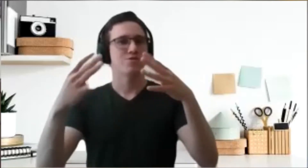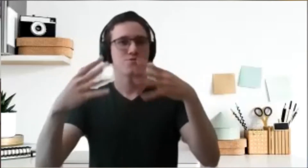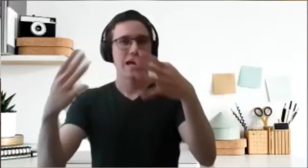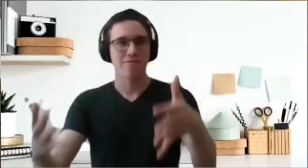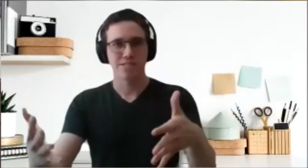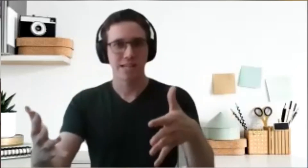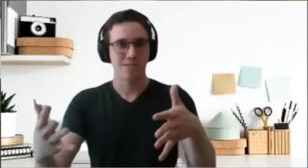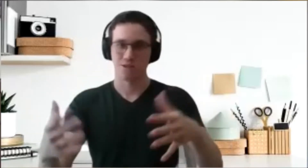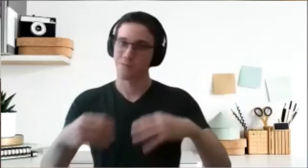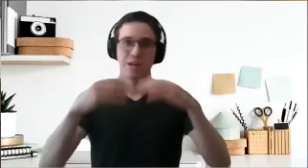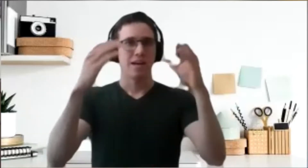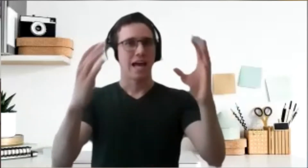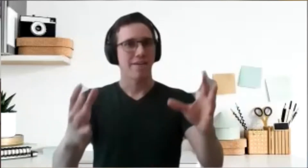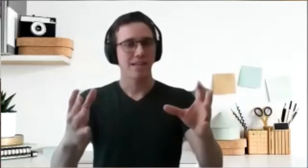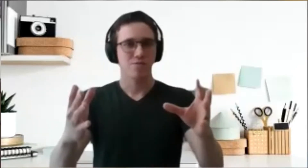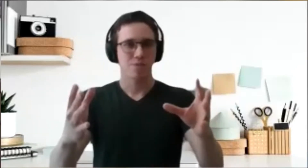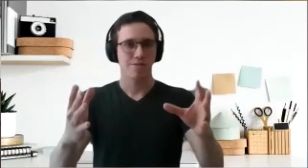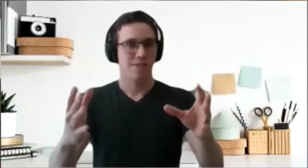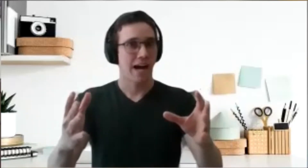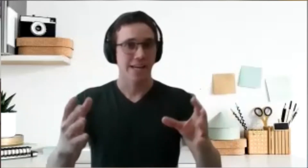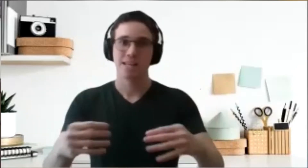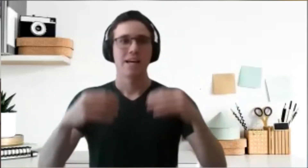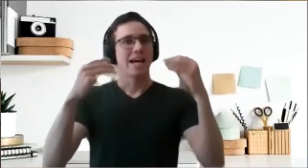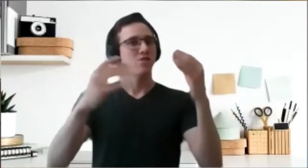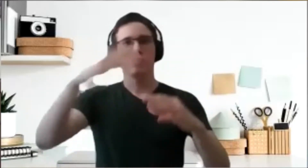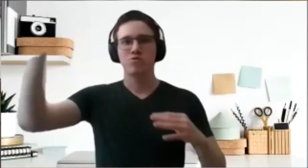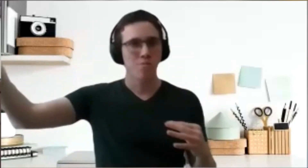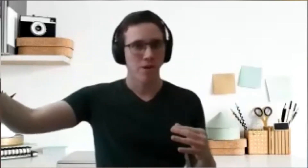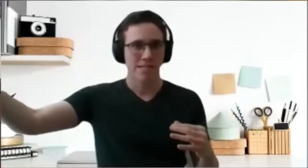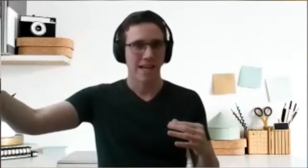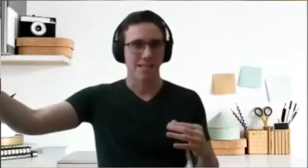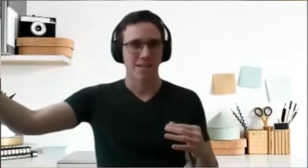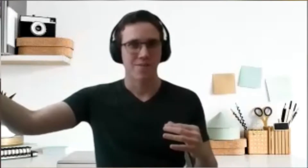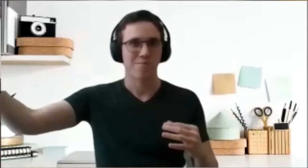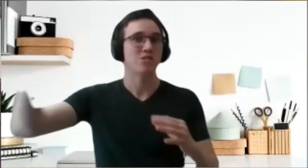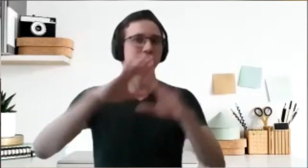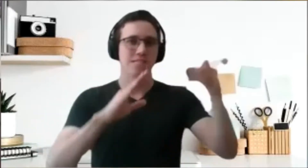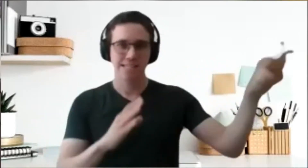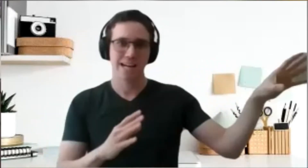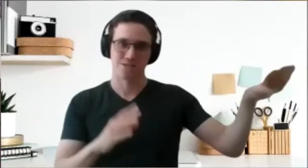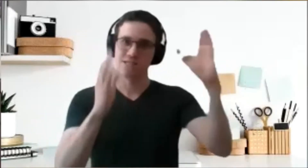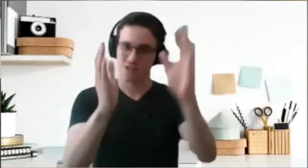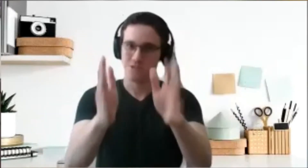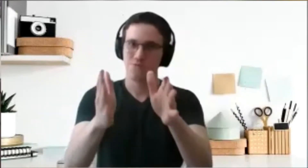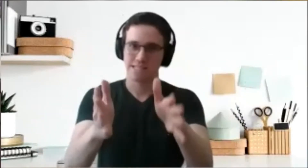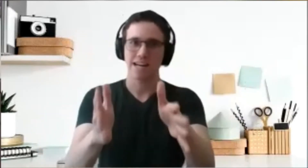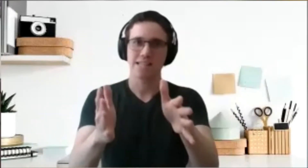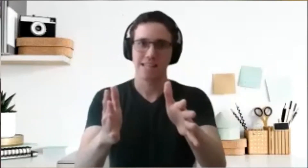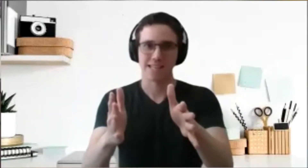what you do every semester. Have that well defined and don't do more than that but don't do less either. Do exactly that